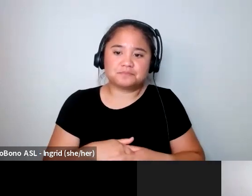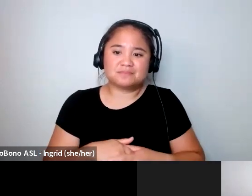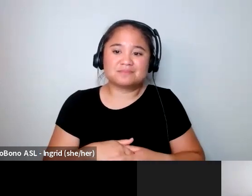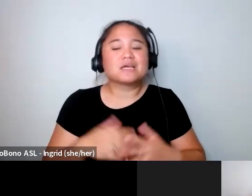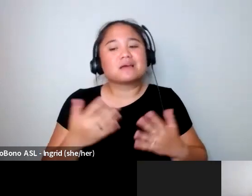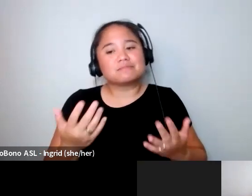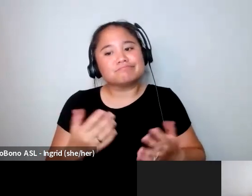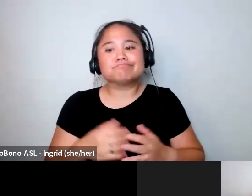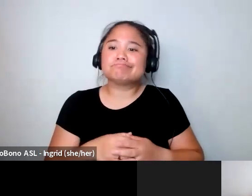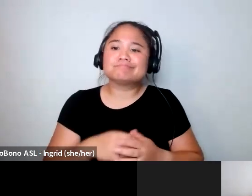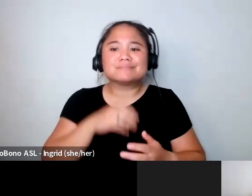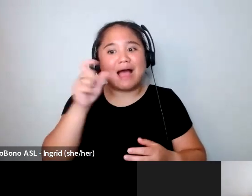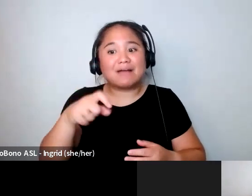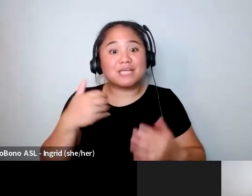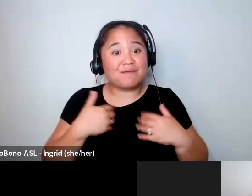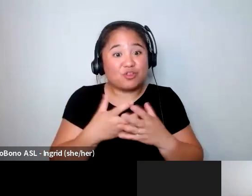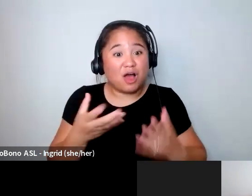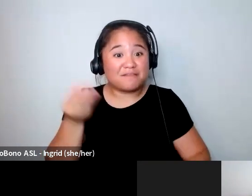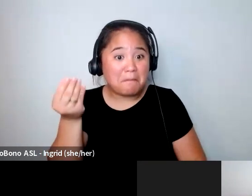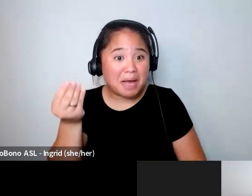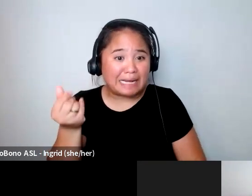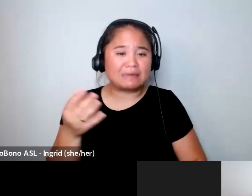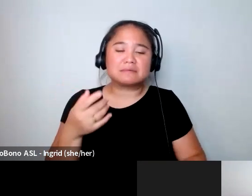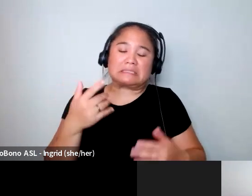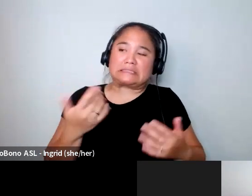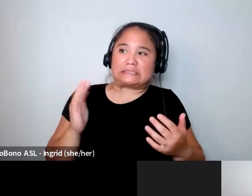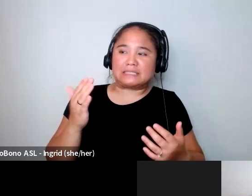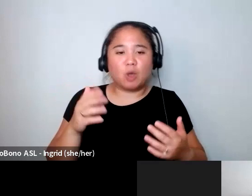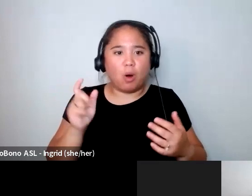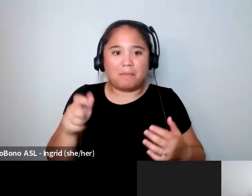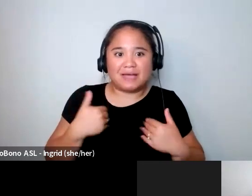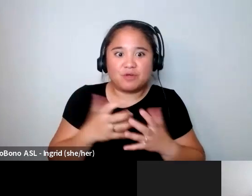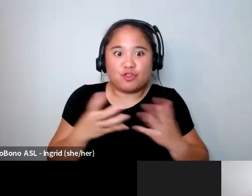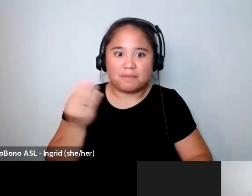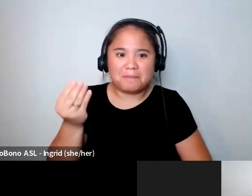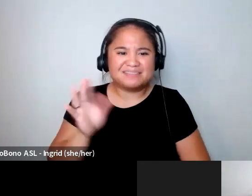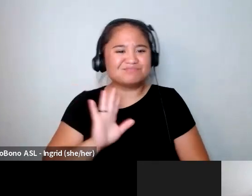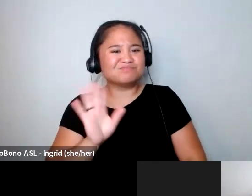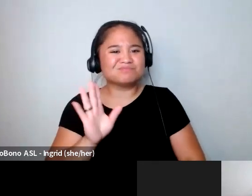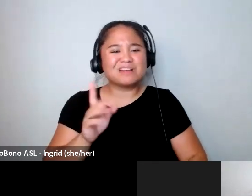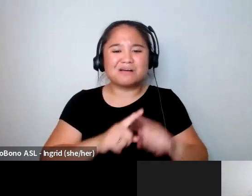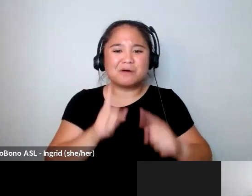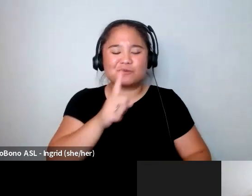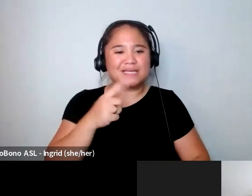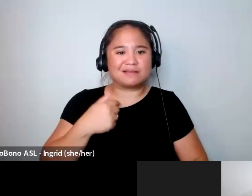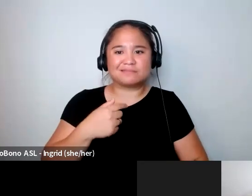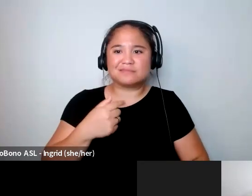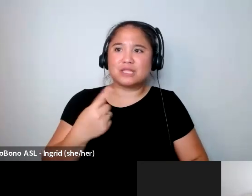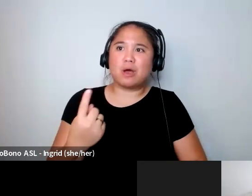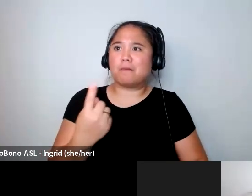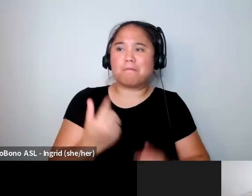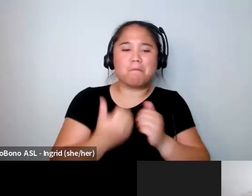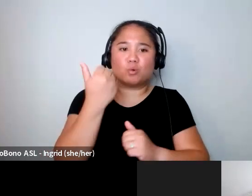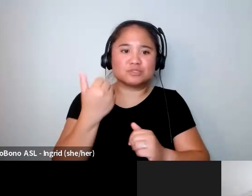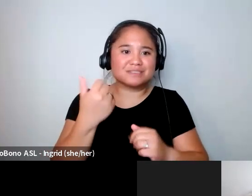don't necessarily have to have a lot of money i think it feels like you have to have a lot of money but i definitely like one of the most iconic images of